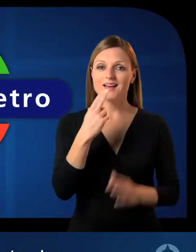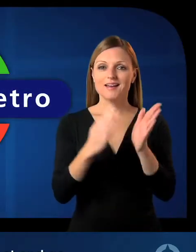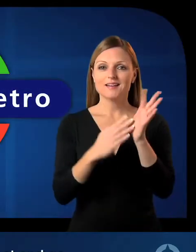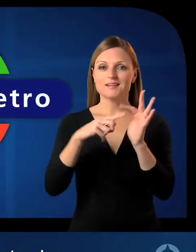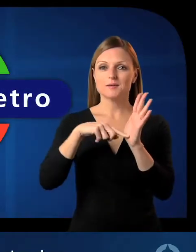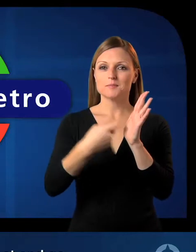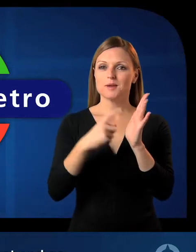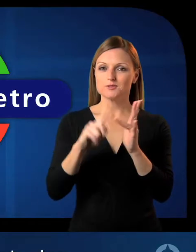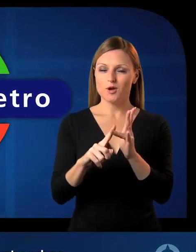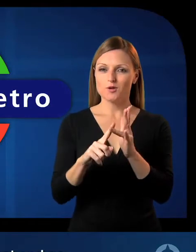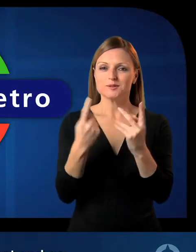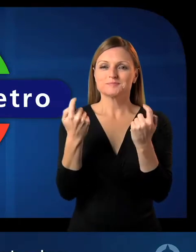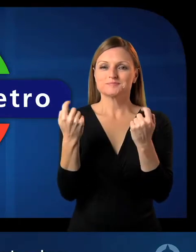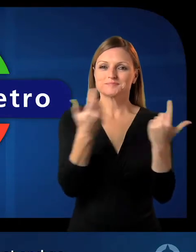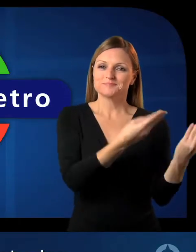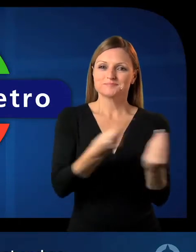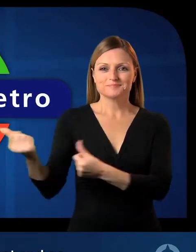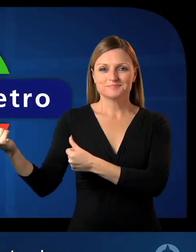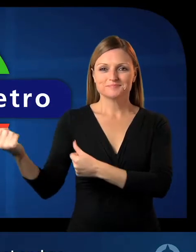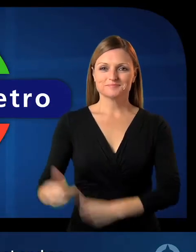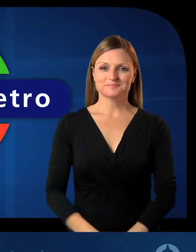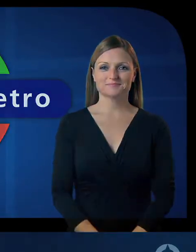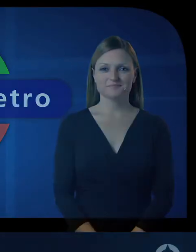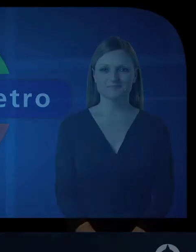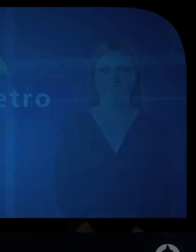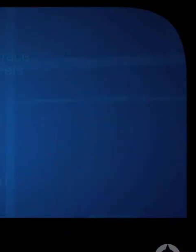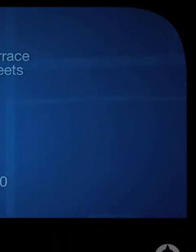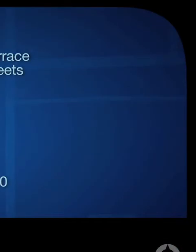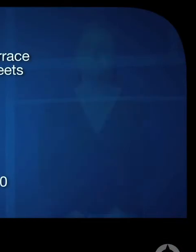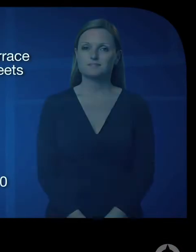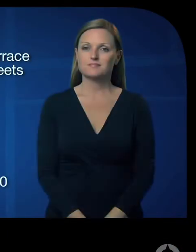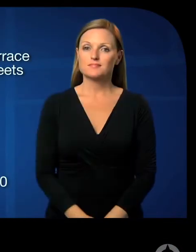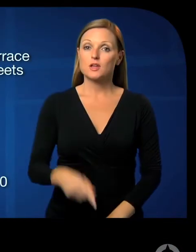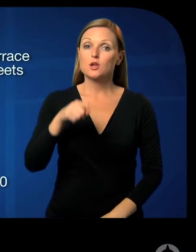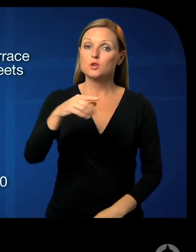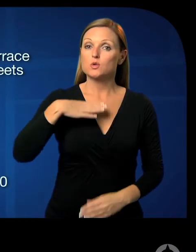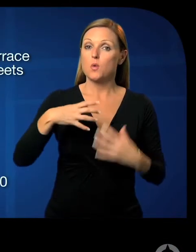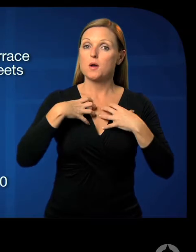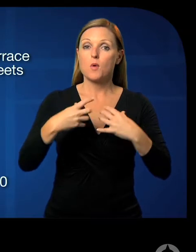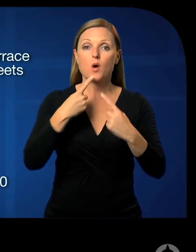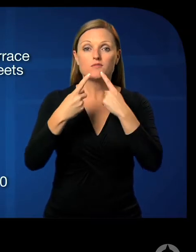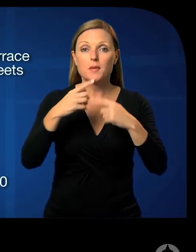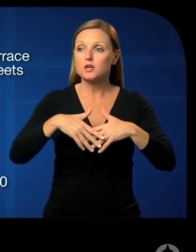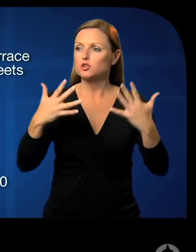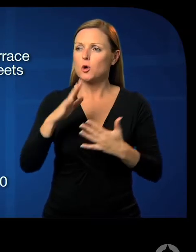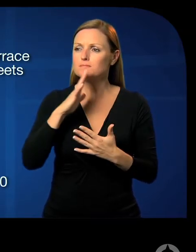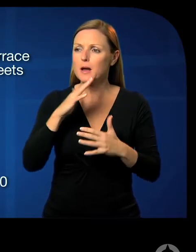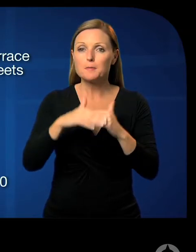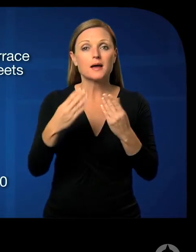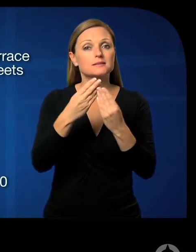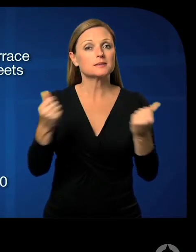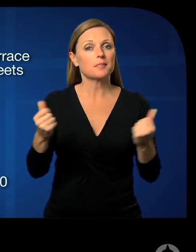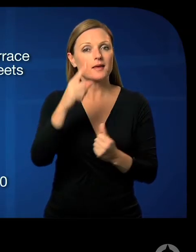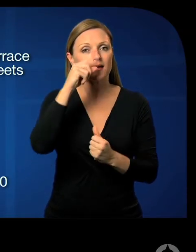Adelaide Metro helping you connect and go if you have any questions or just need more